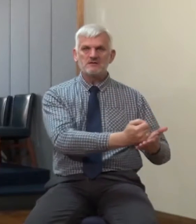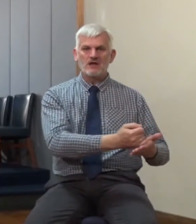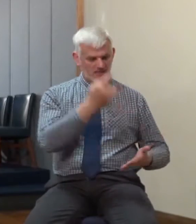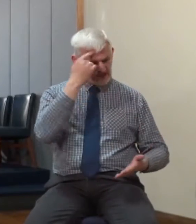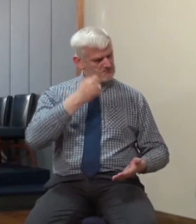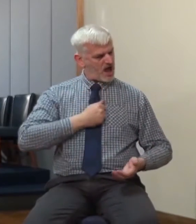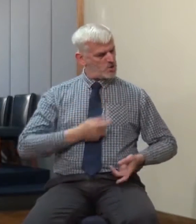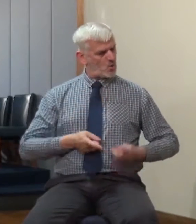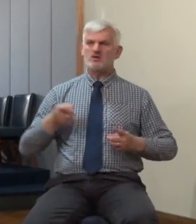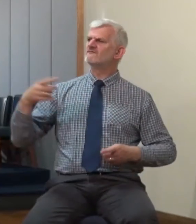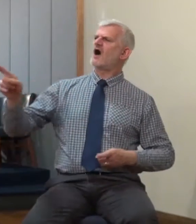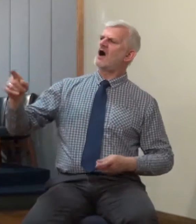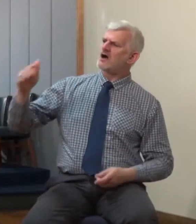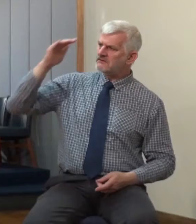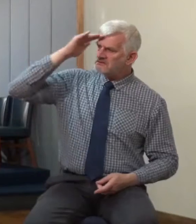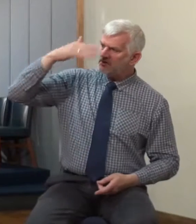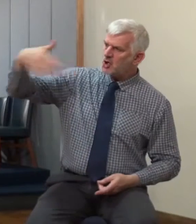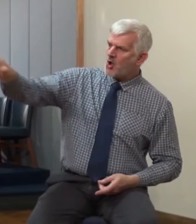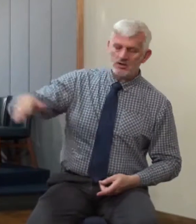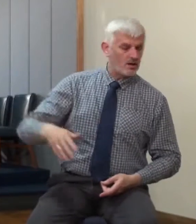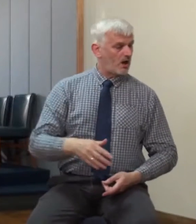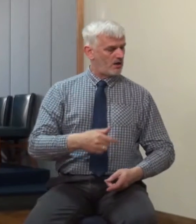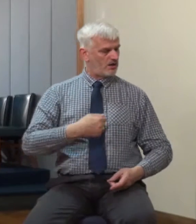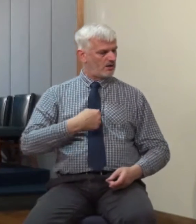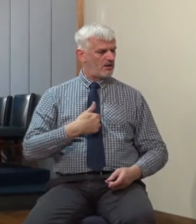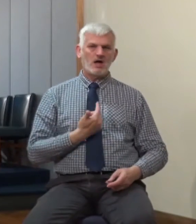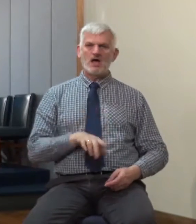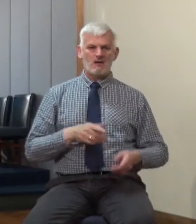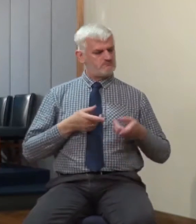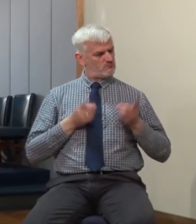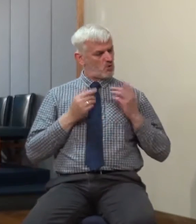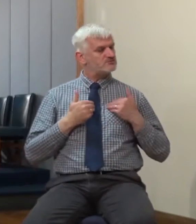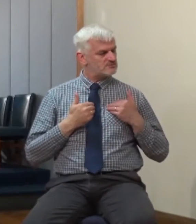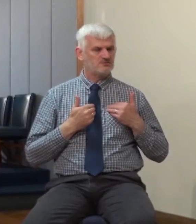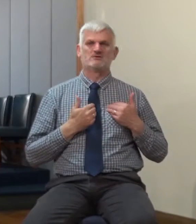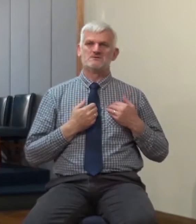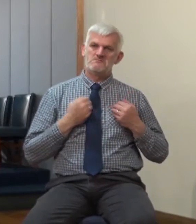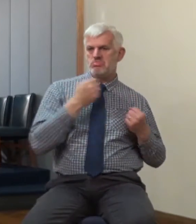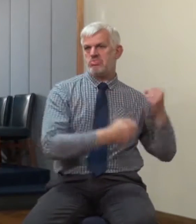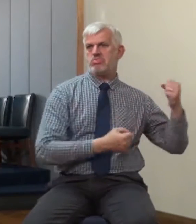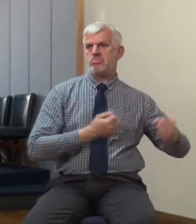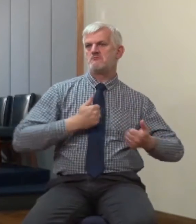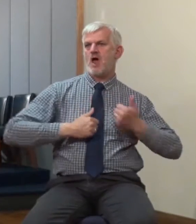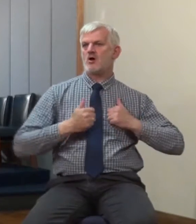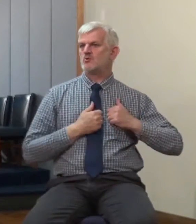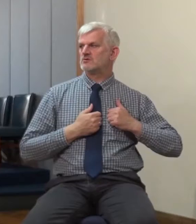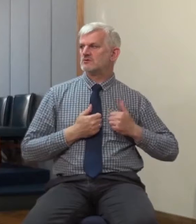senior among them and he's to provide them but he's become very haughty and he's treating them